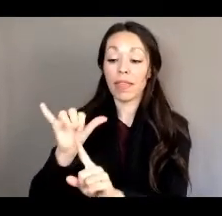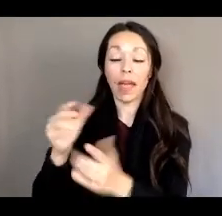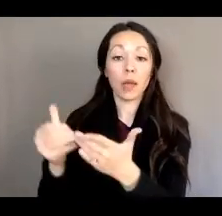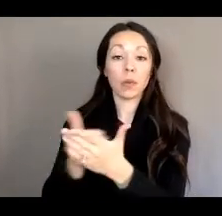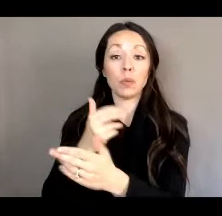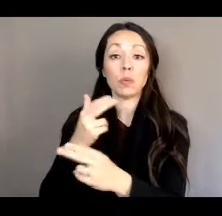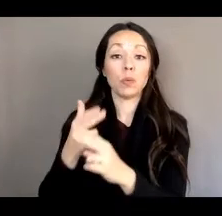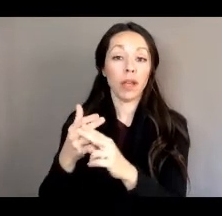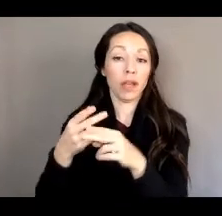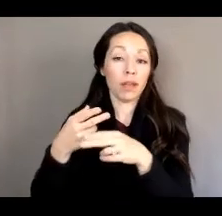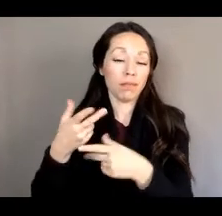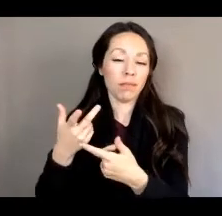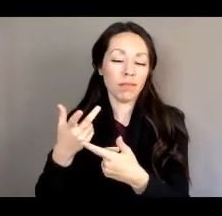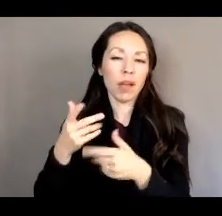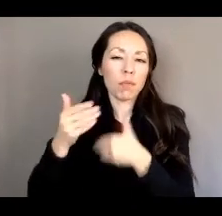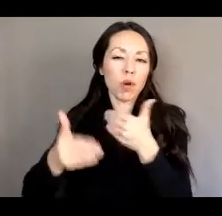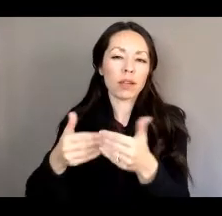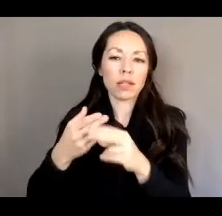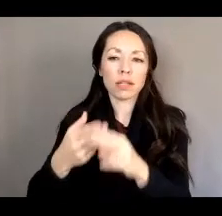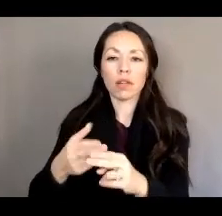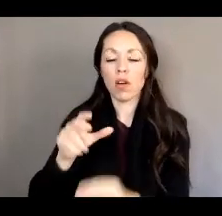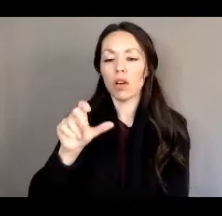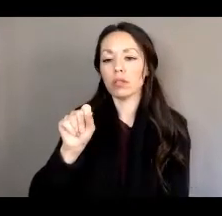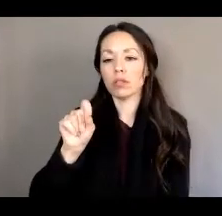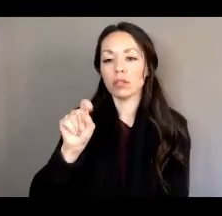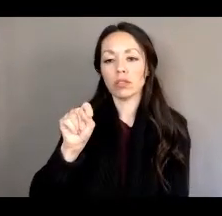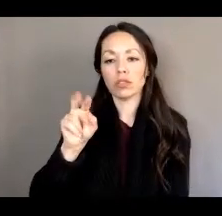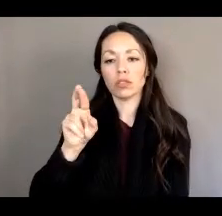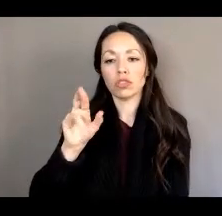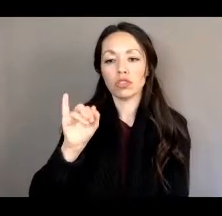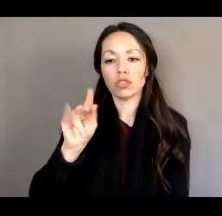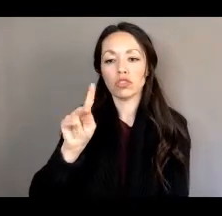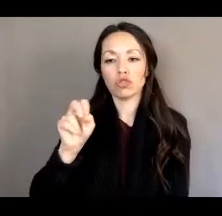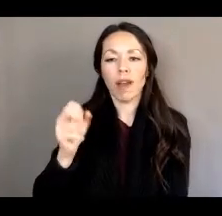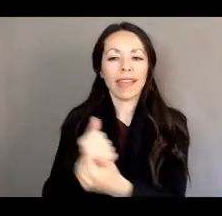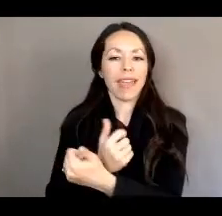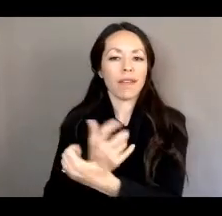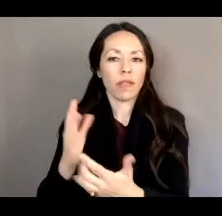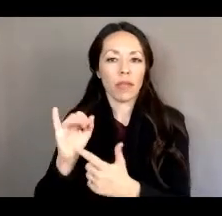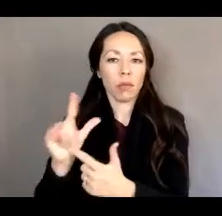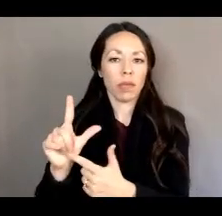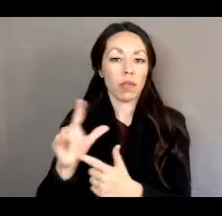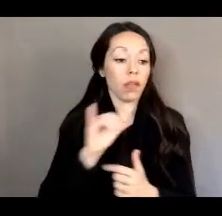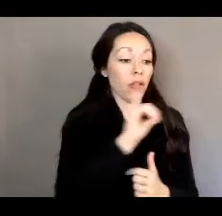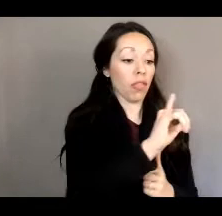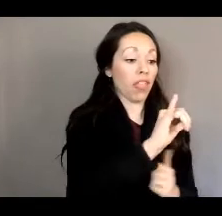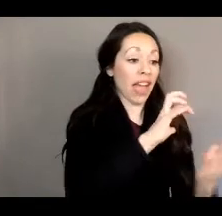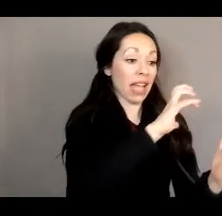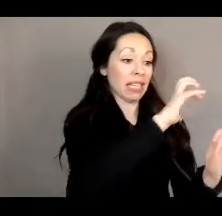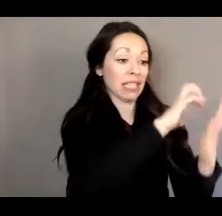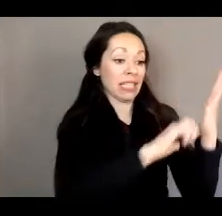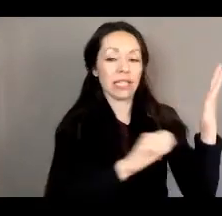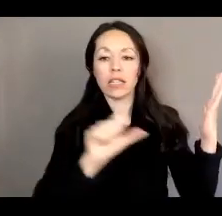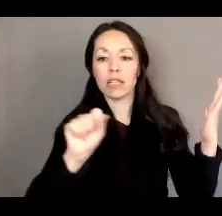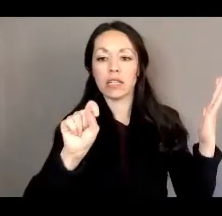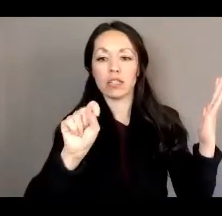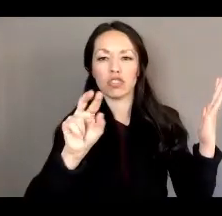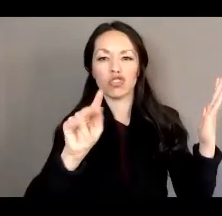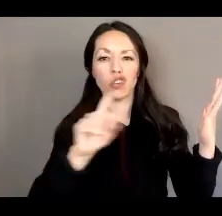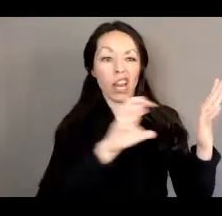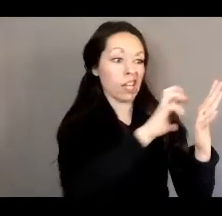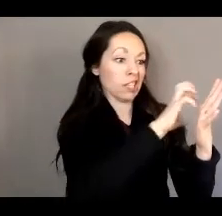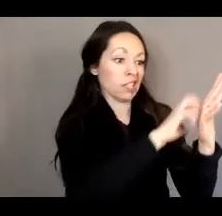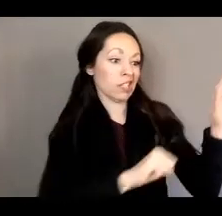So the original Senate bill 1485 language was struck in from it, bill